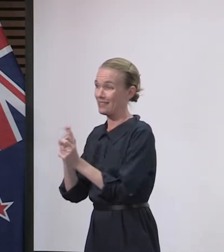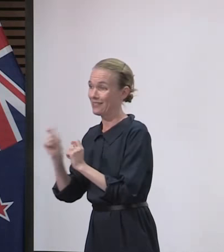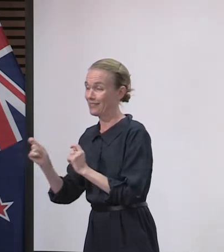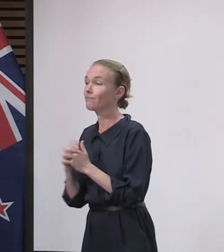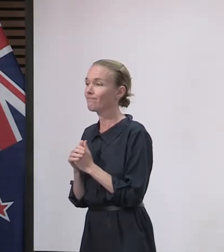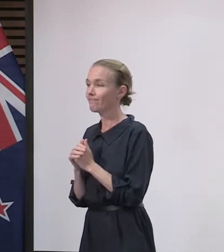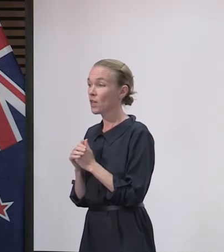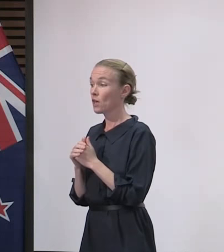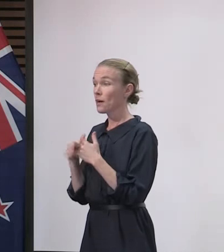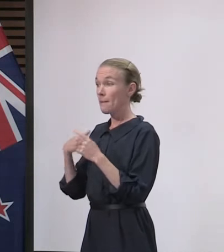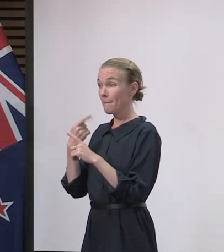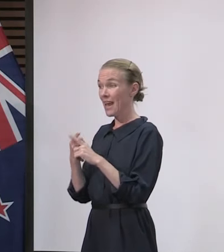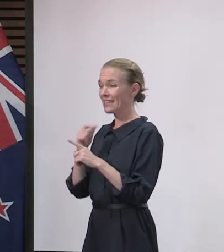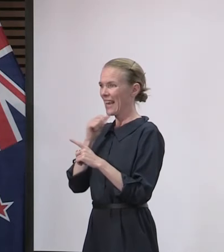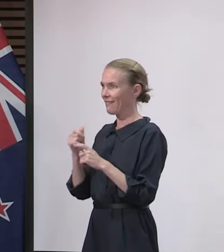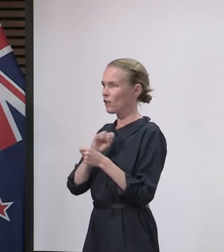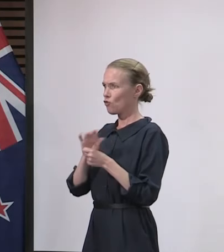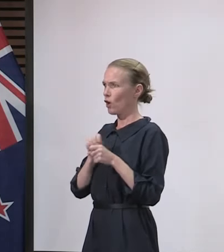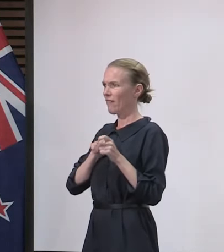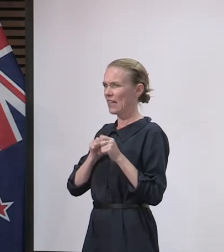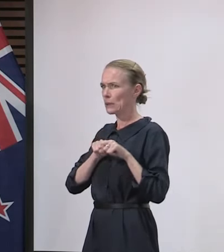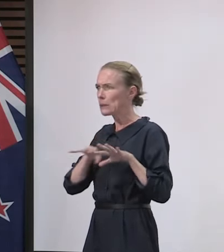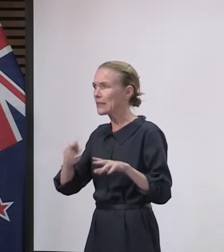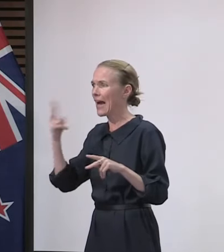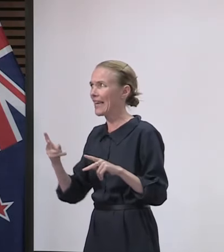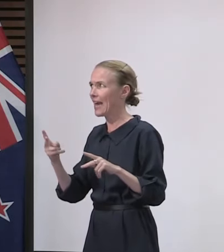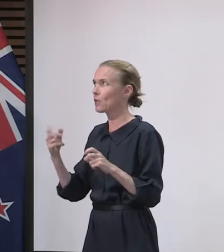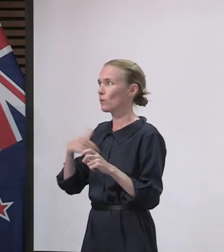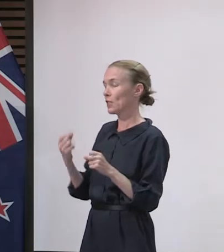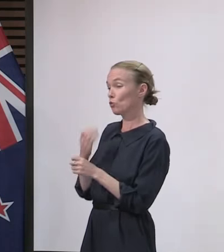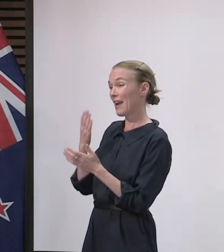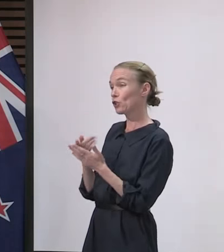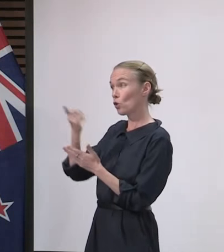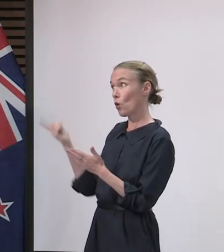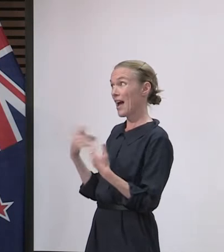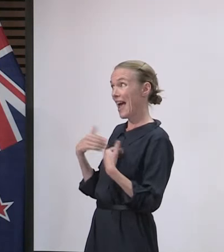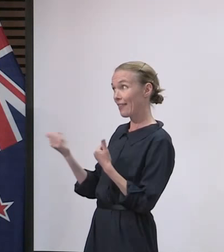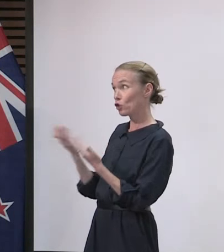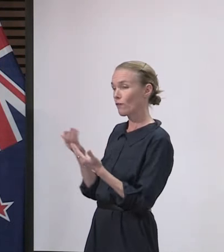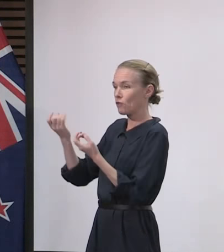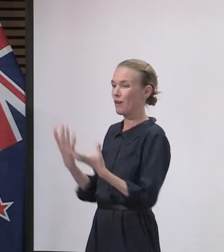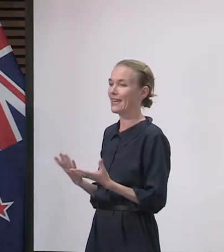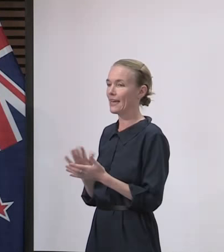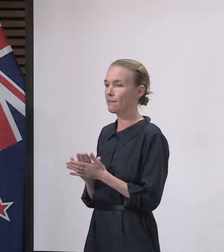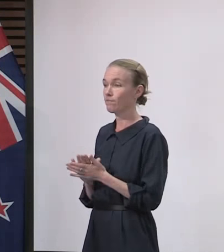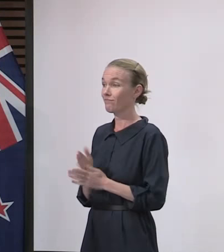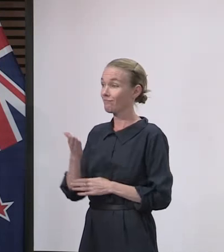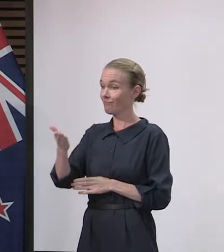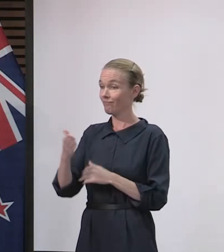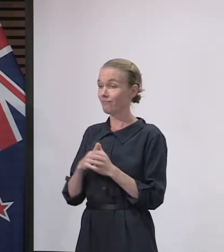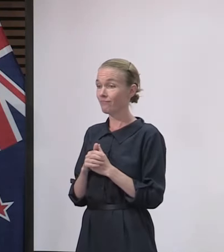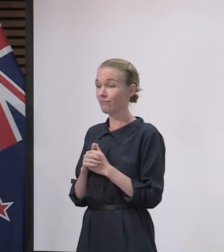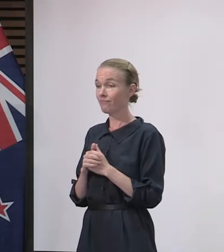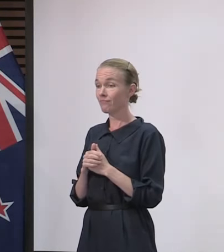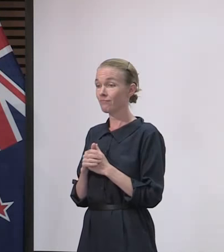able to scale up that capability very quickly. Why are contact tracing for Māori and Pacific? Are Māori and Pacific work engaging, and has there